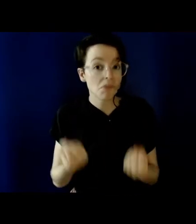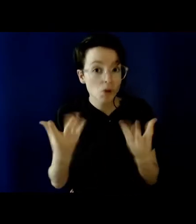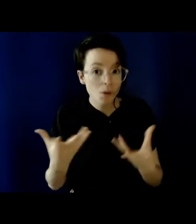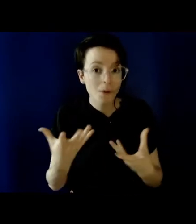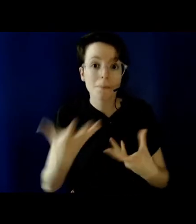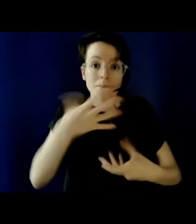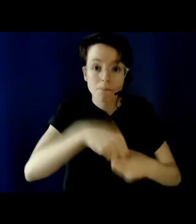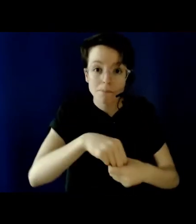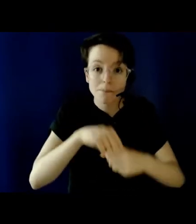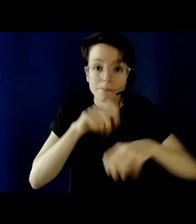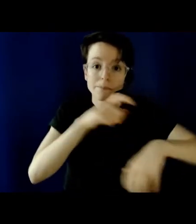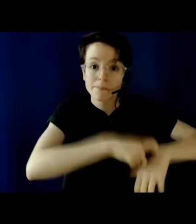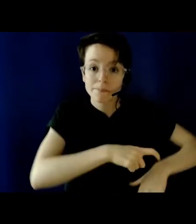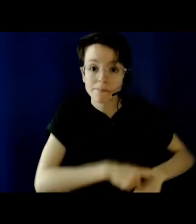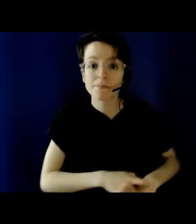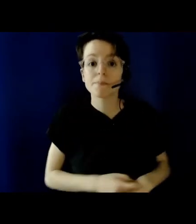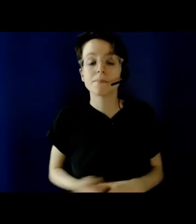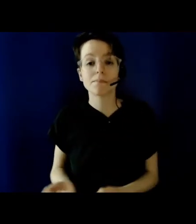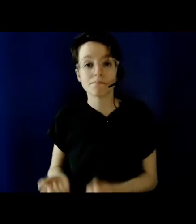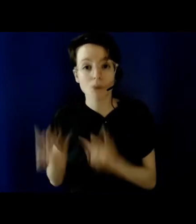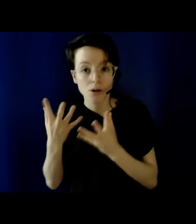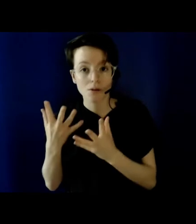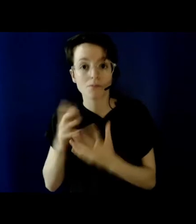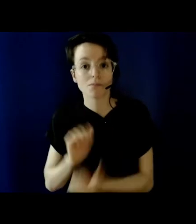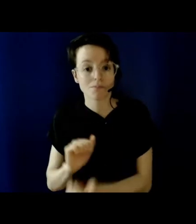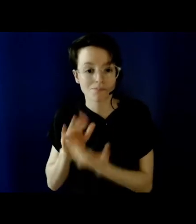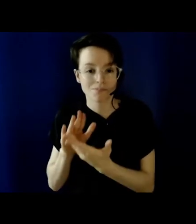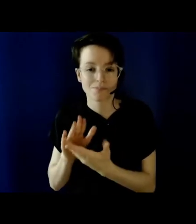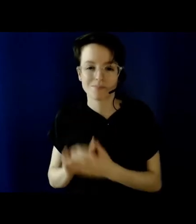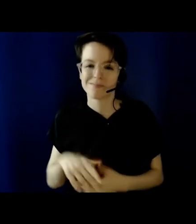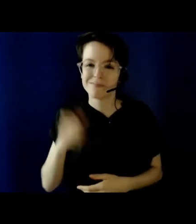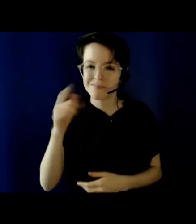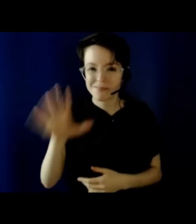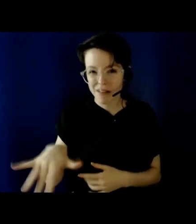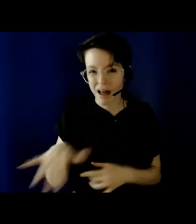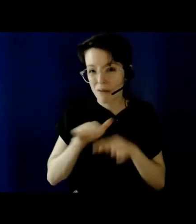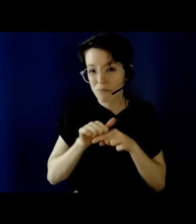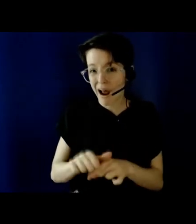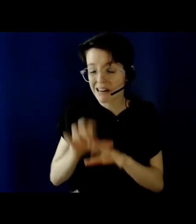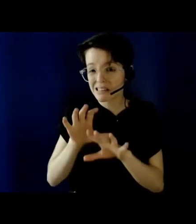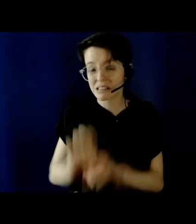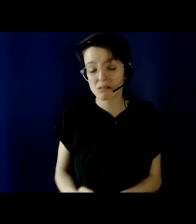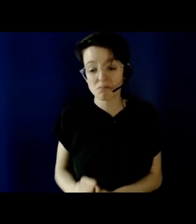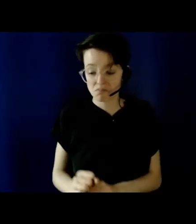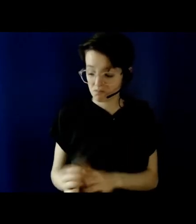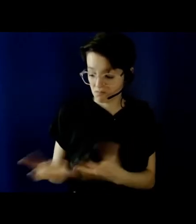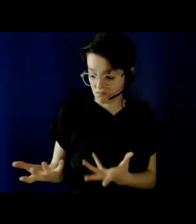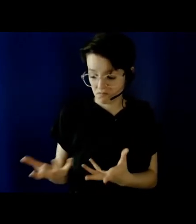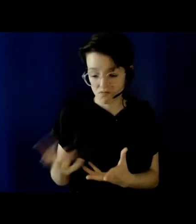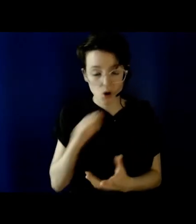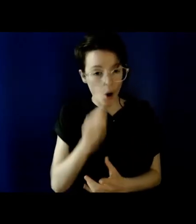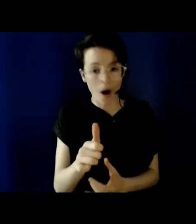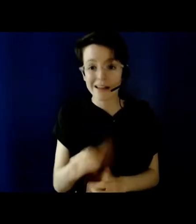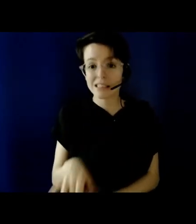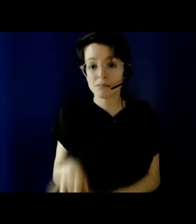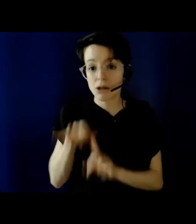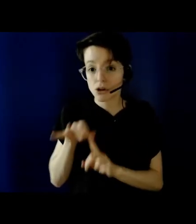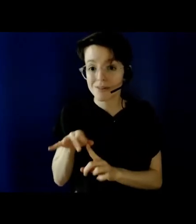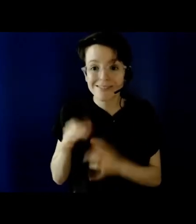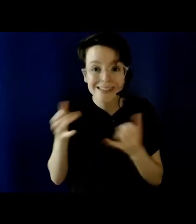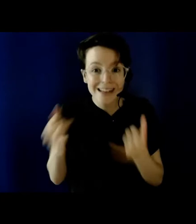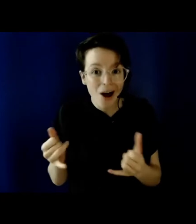practice itself is not very unique. And recently, we see this commonly practiced, particularly in the Zoom setting.